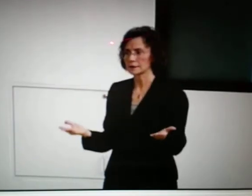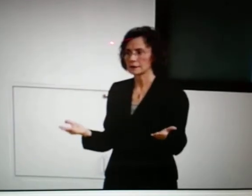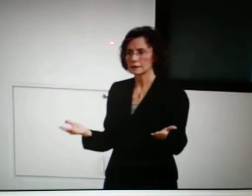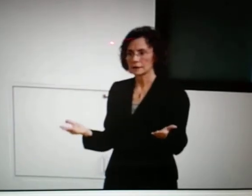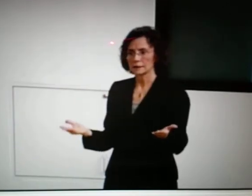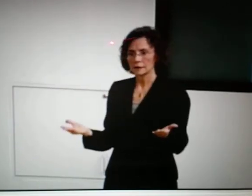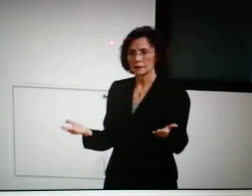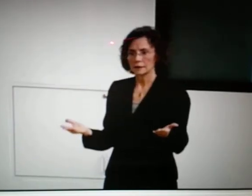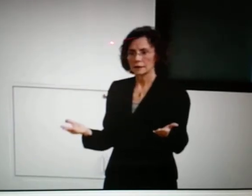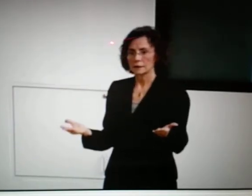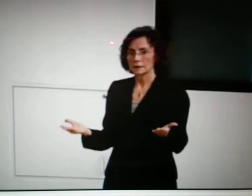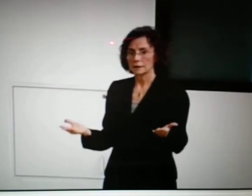shocking things.